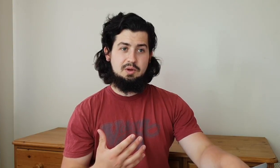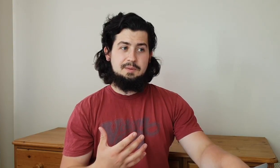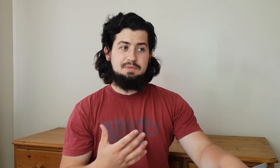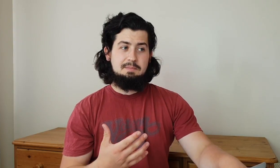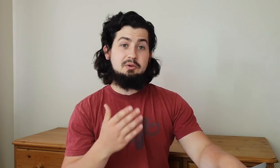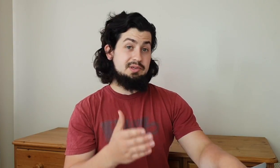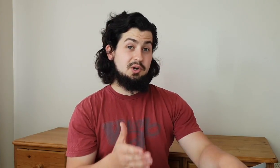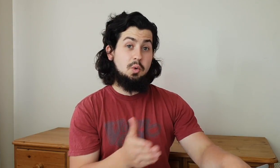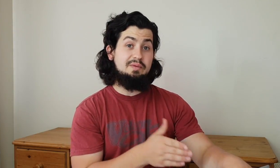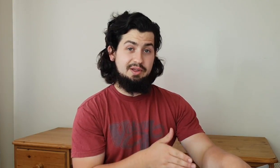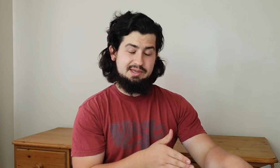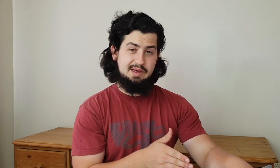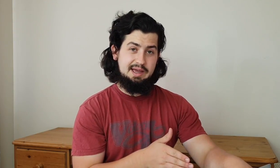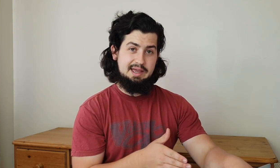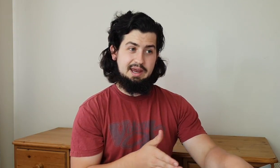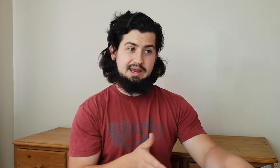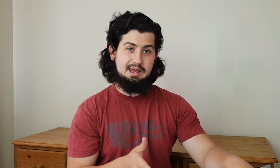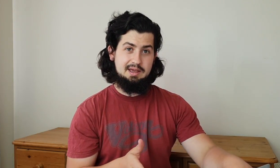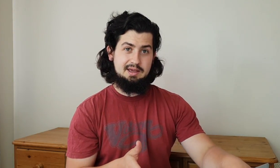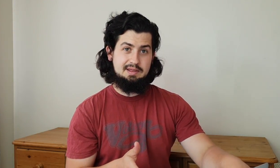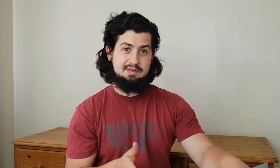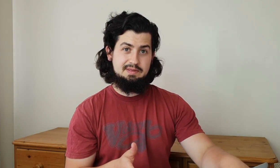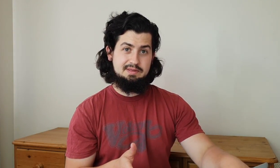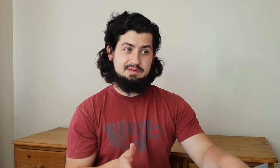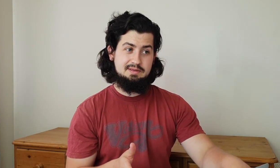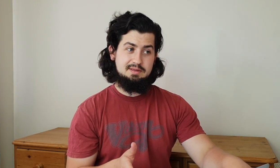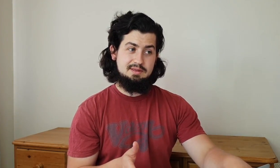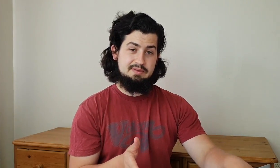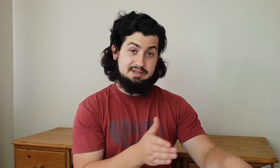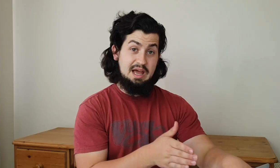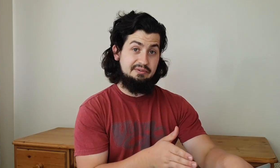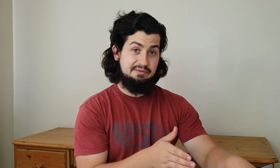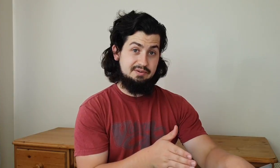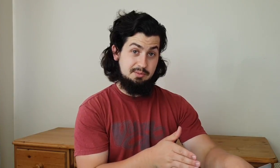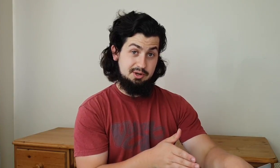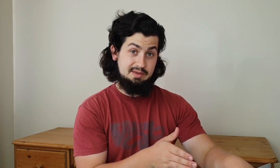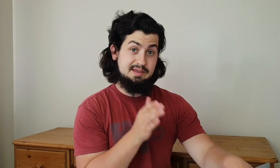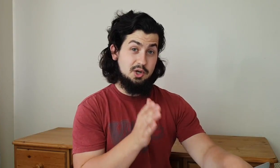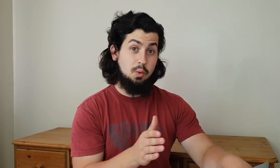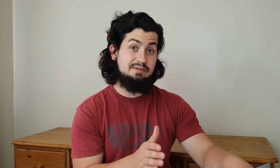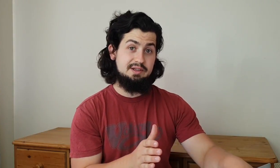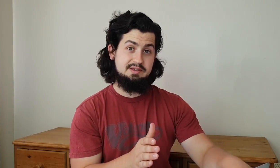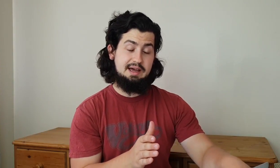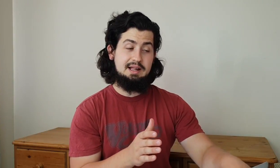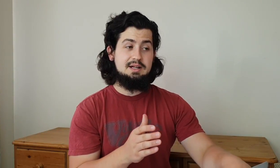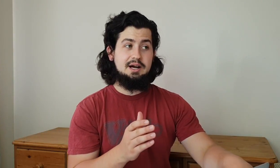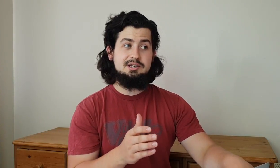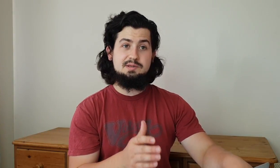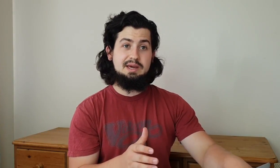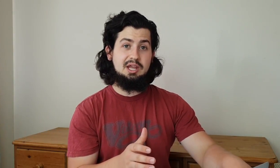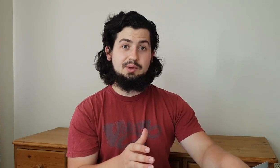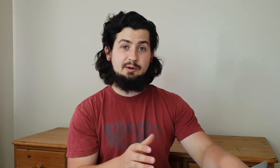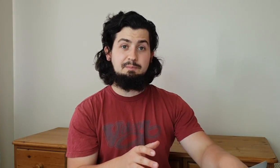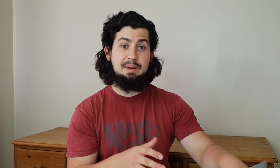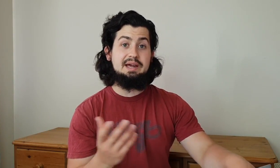but there is an equivalent to that in in the deaf community there's an equivalent to that and it's just making yourself bigger